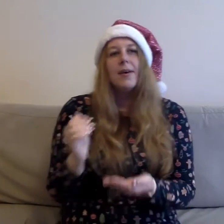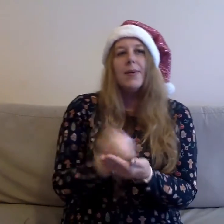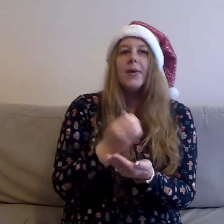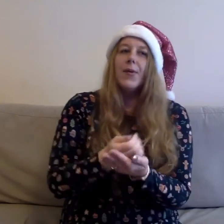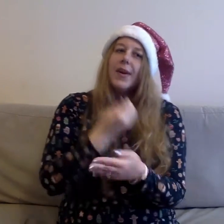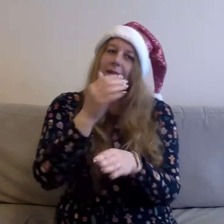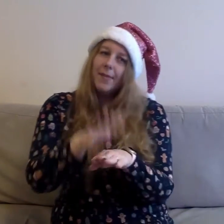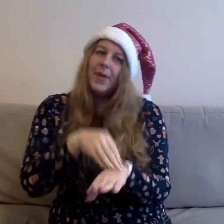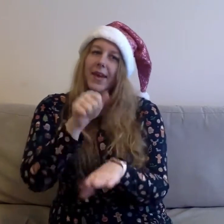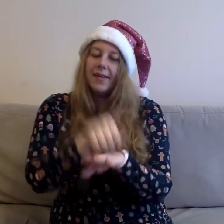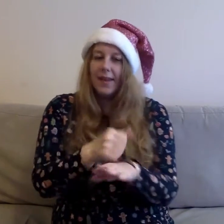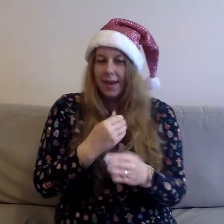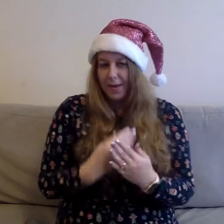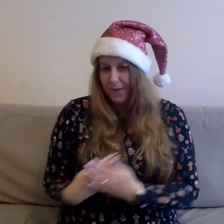Christmas Merry